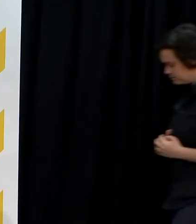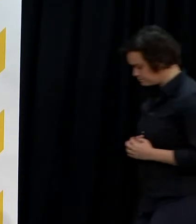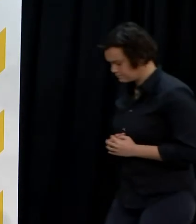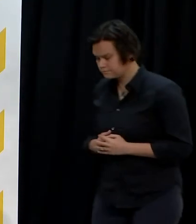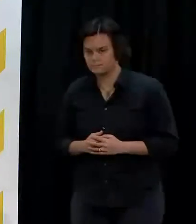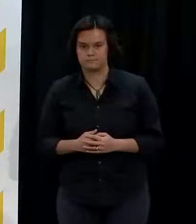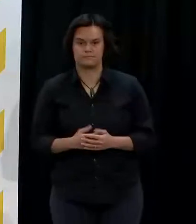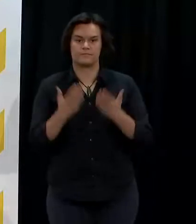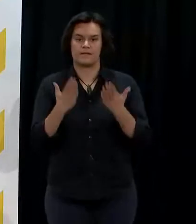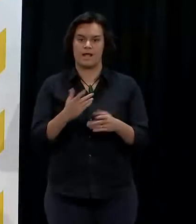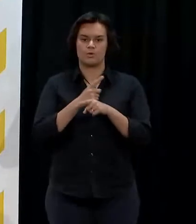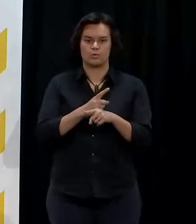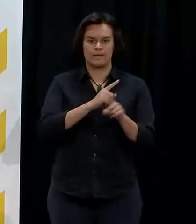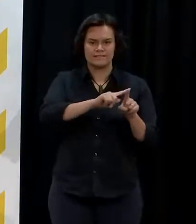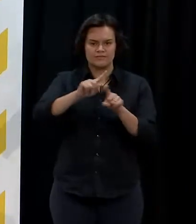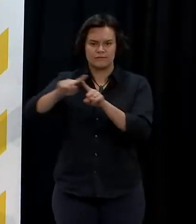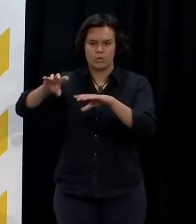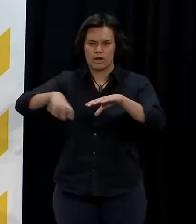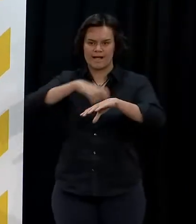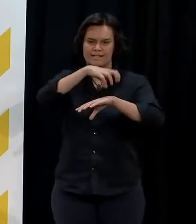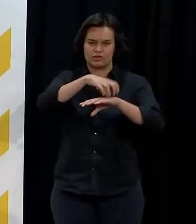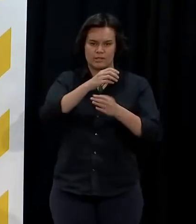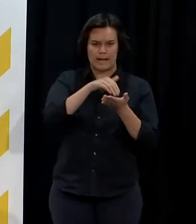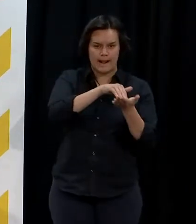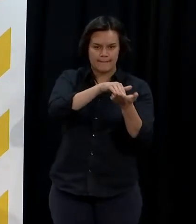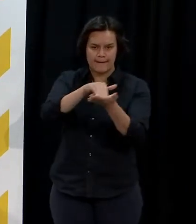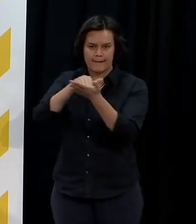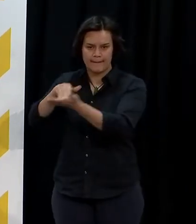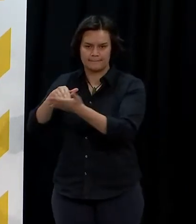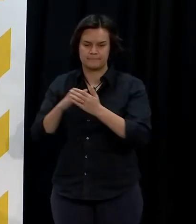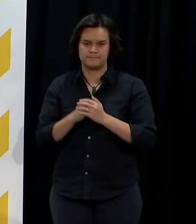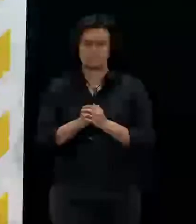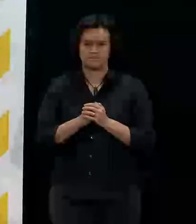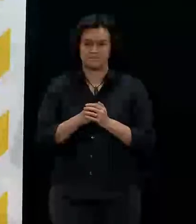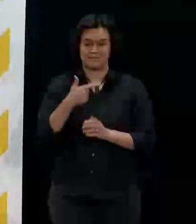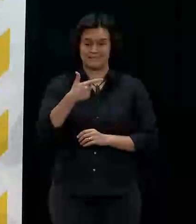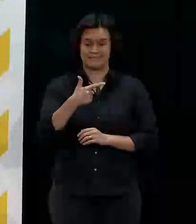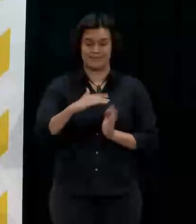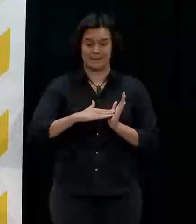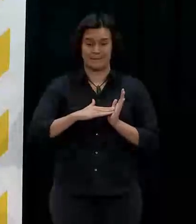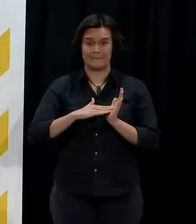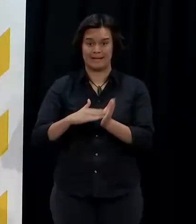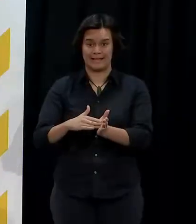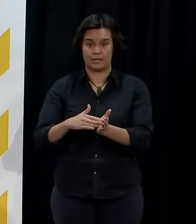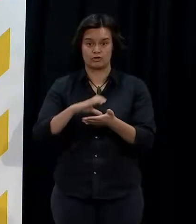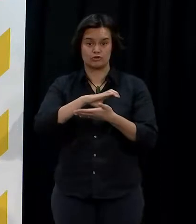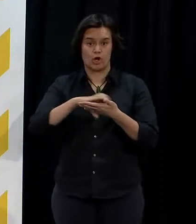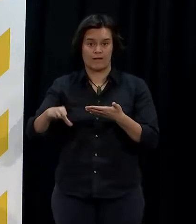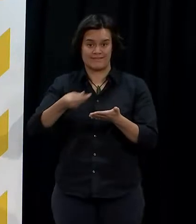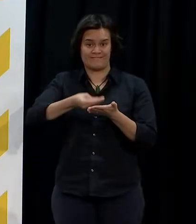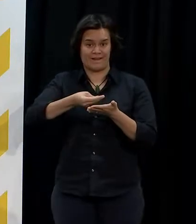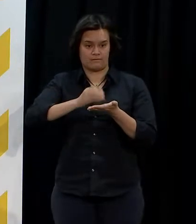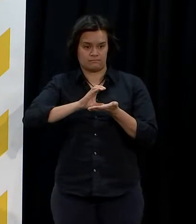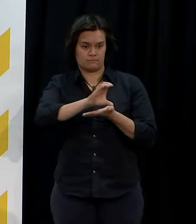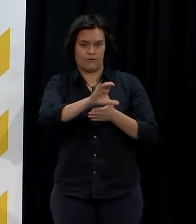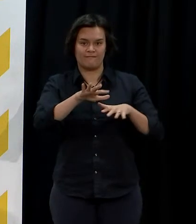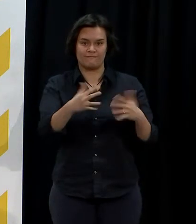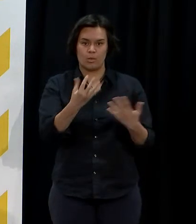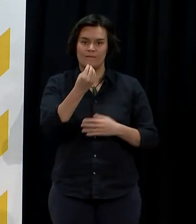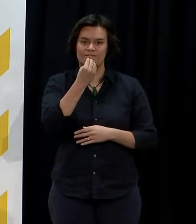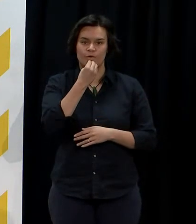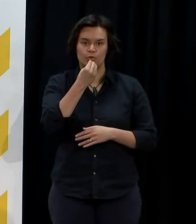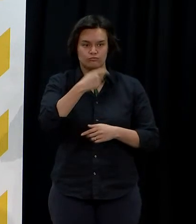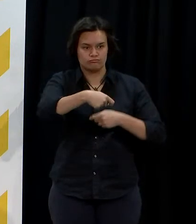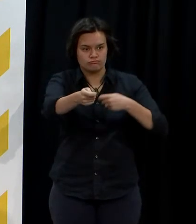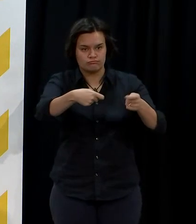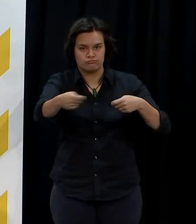You'll recall we have done this for our food security network with an additional $7 million in funding to support the COVID response. And today I can